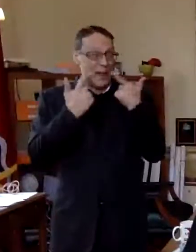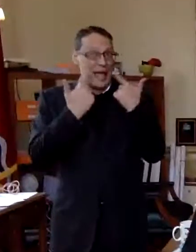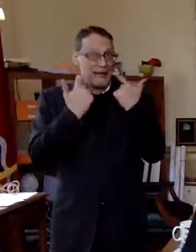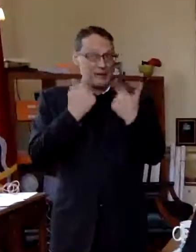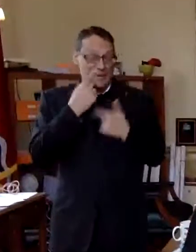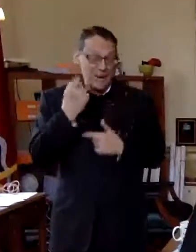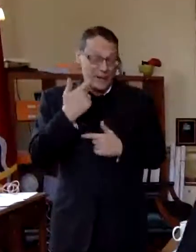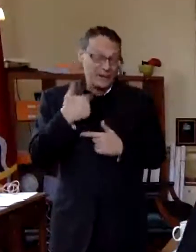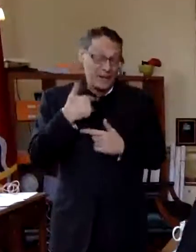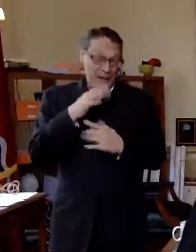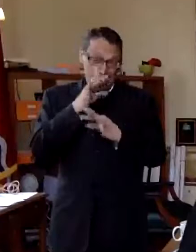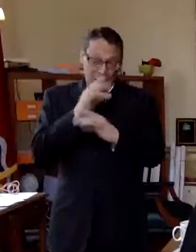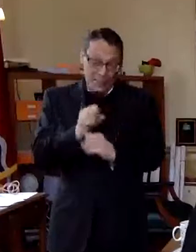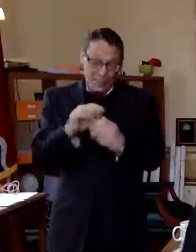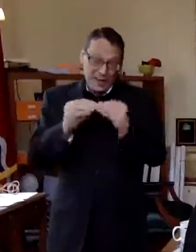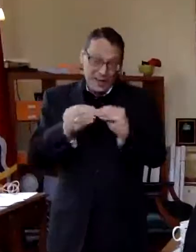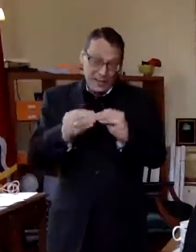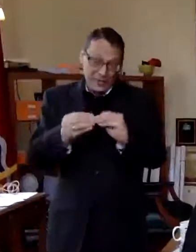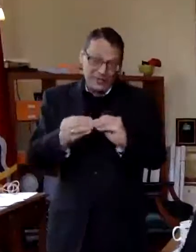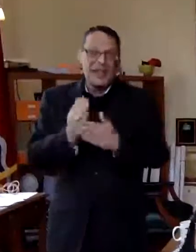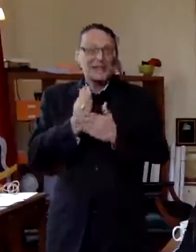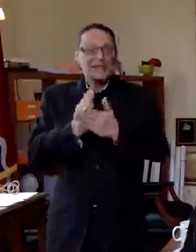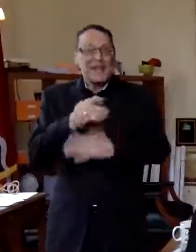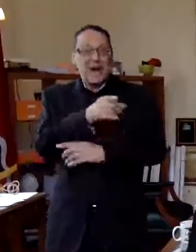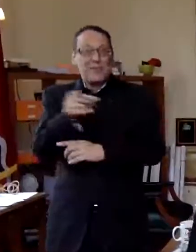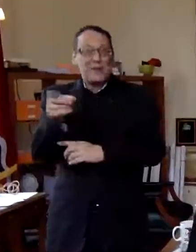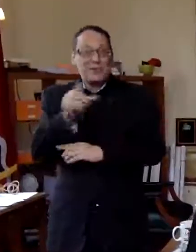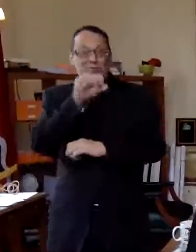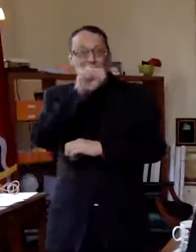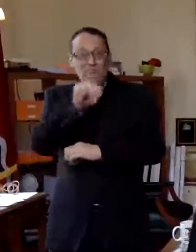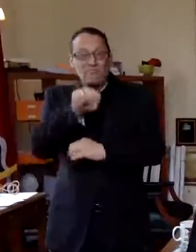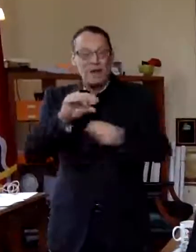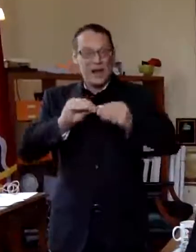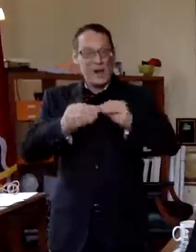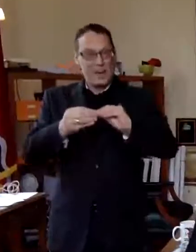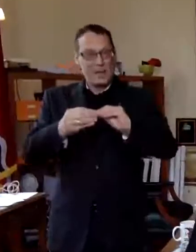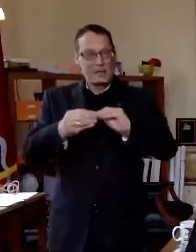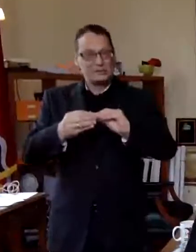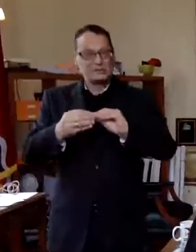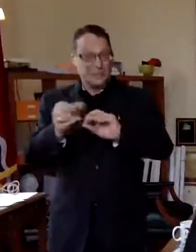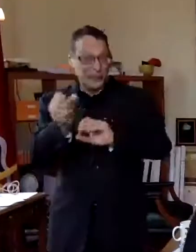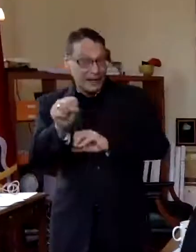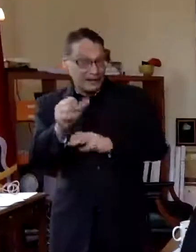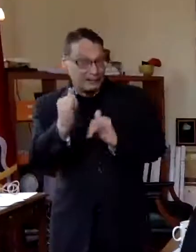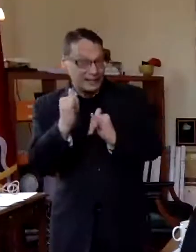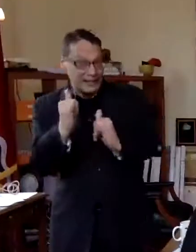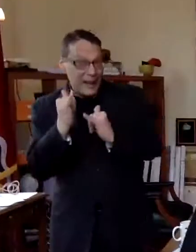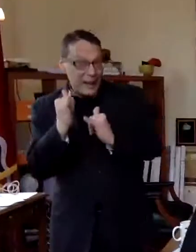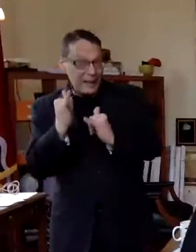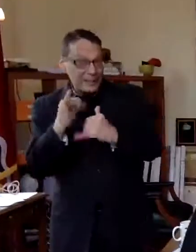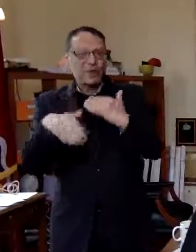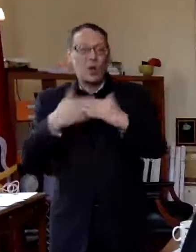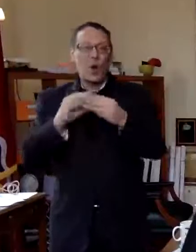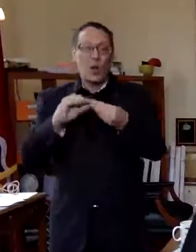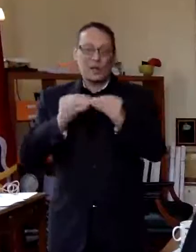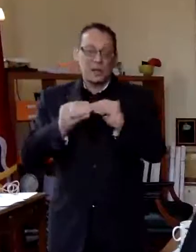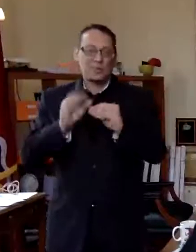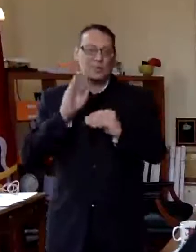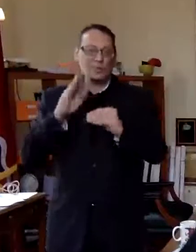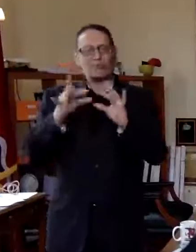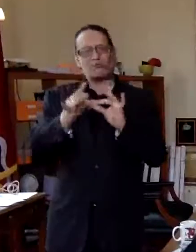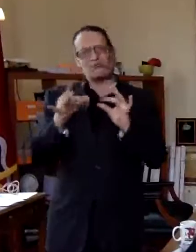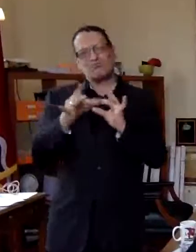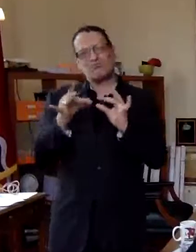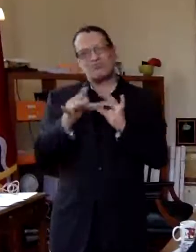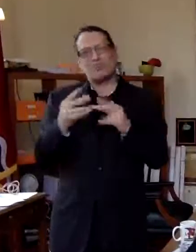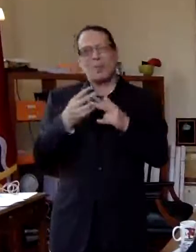but some of you out there are numbers people and if you are all these numbers in this presentation i'm just going to talk a little